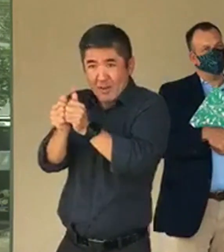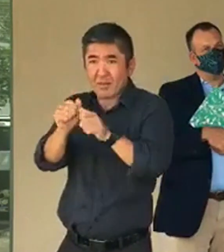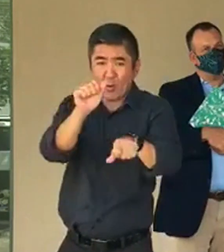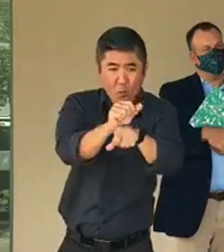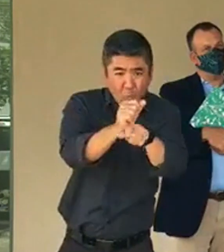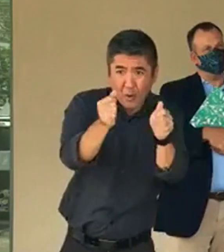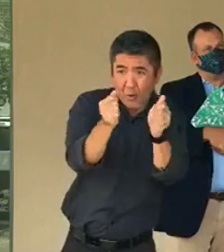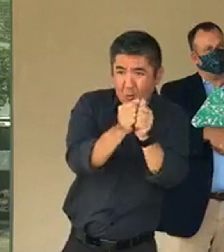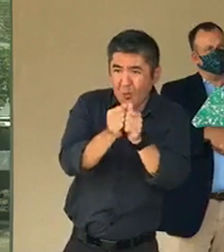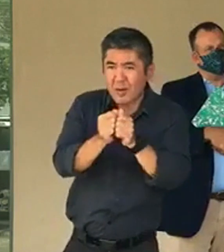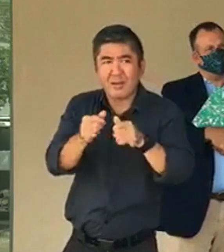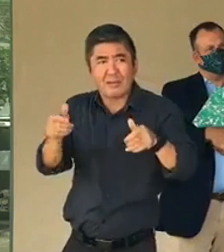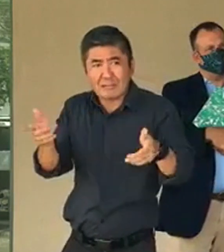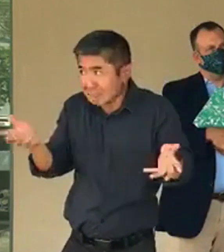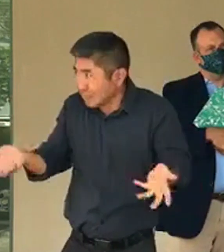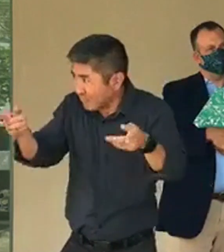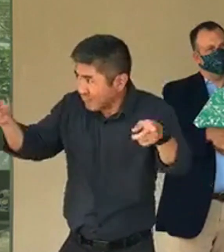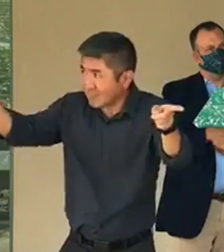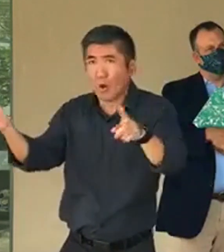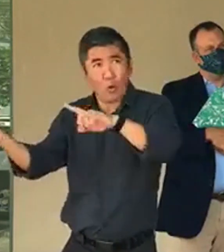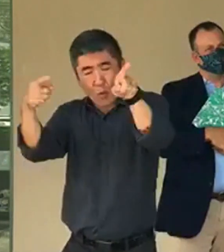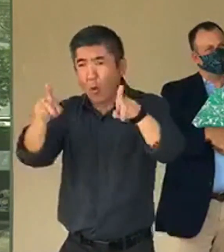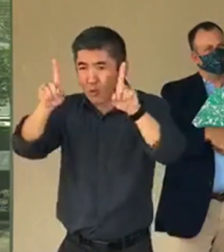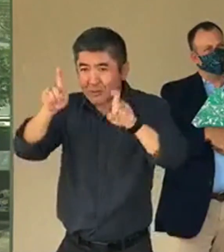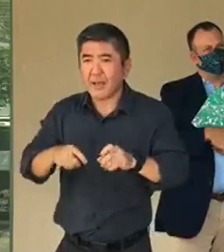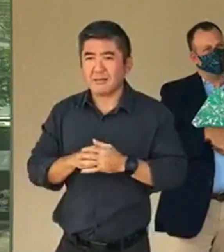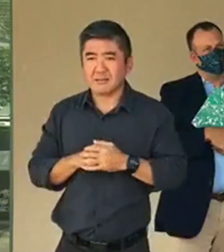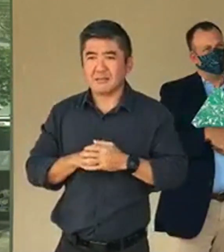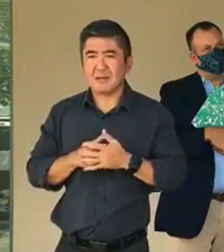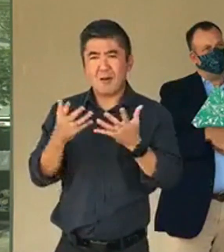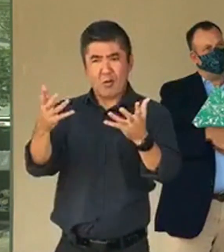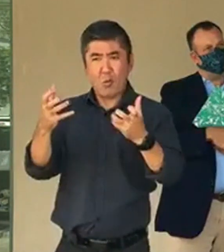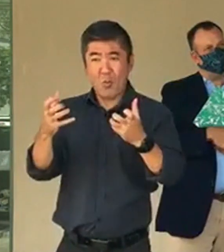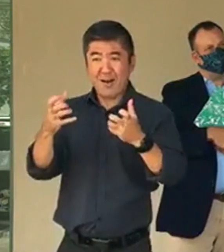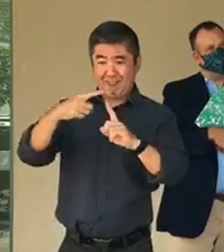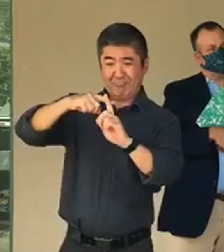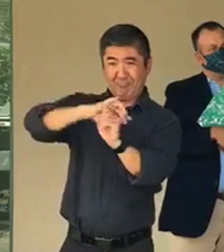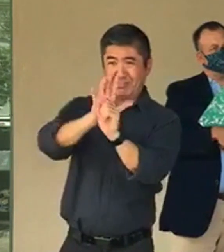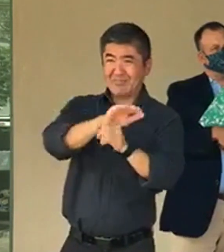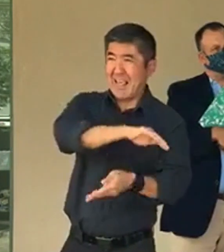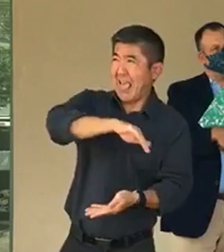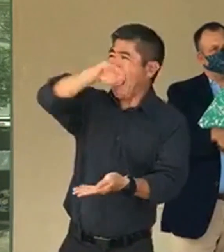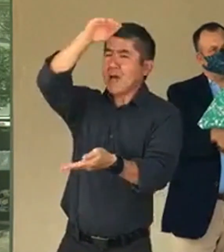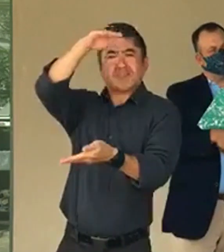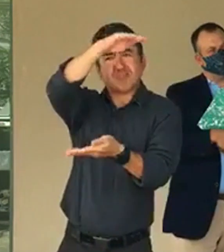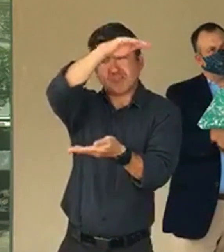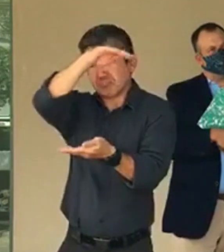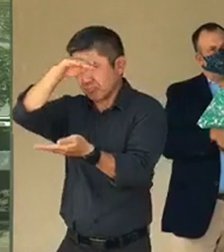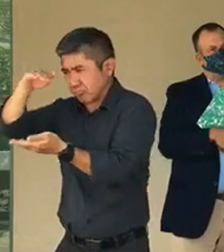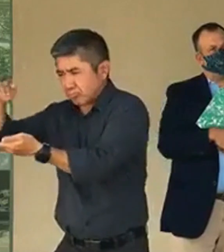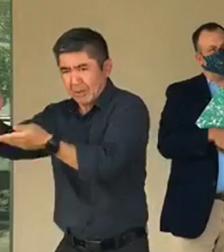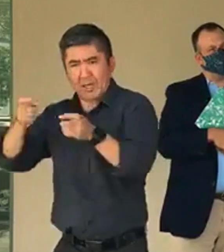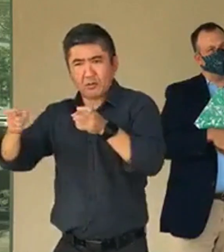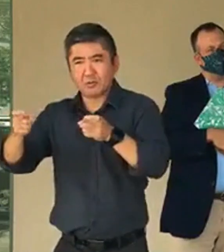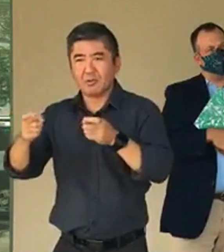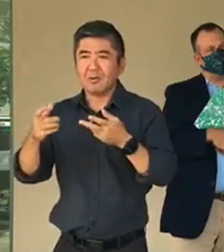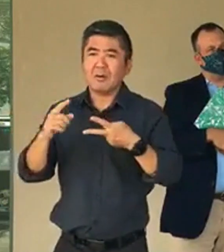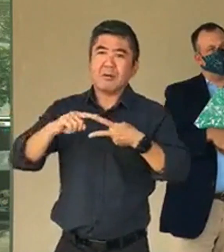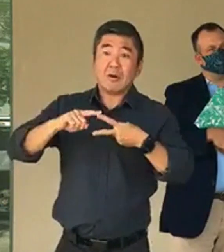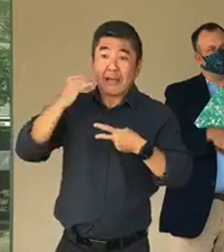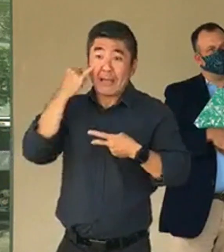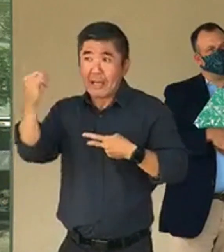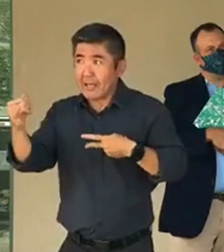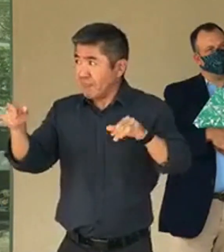encourage them to get tested so that we can get this virus under control. And we can get back to school. We can get